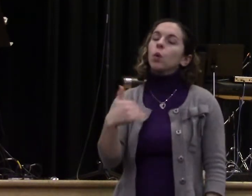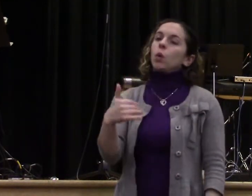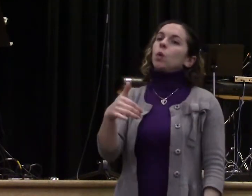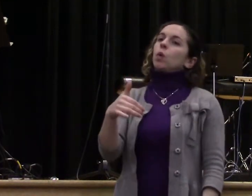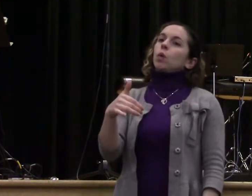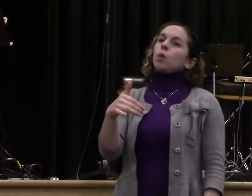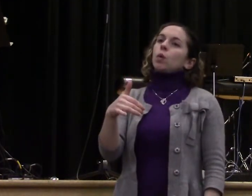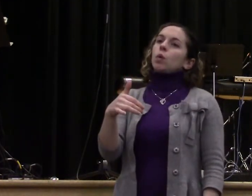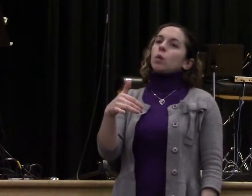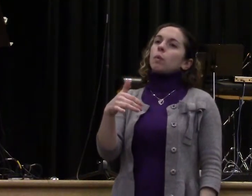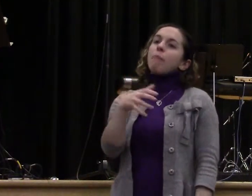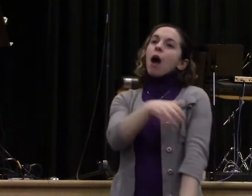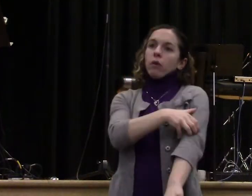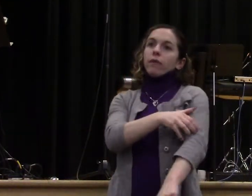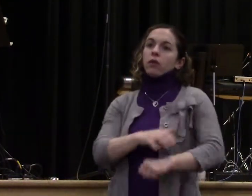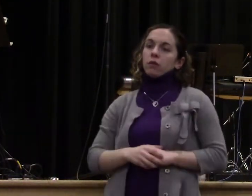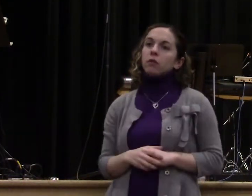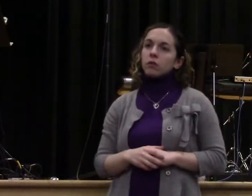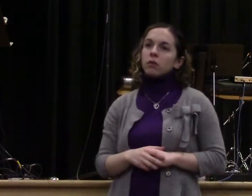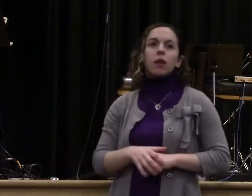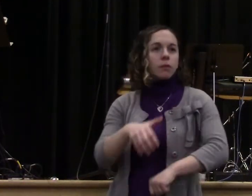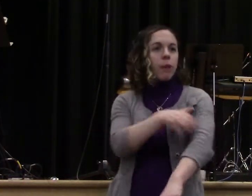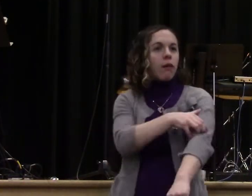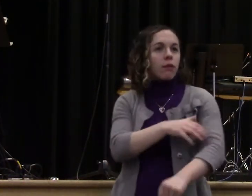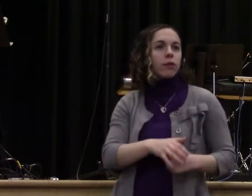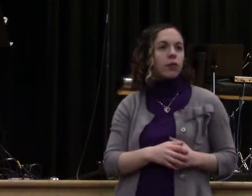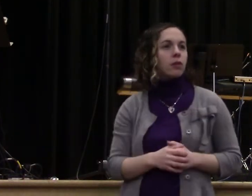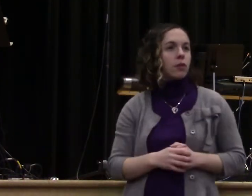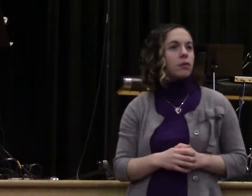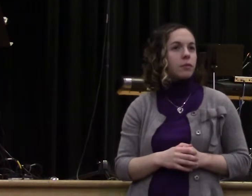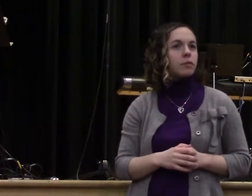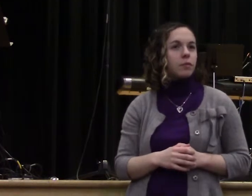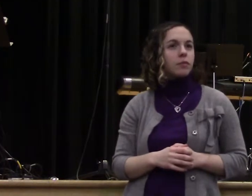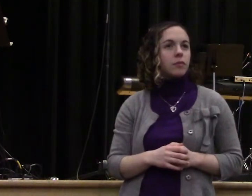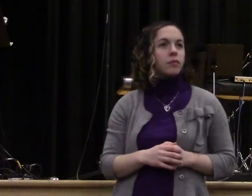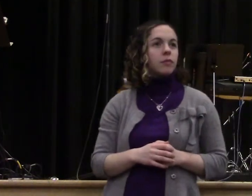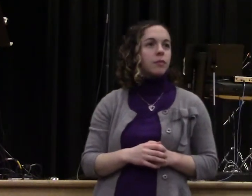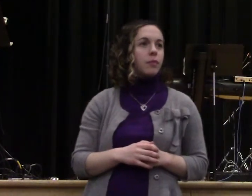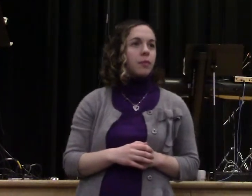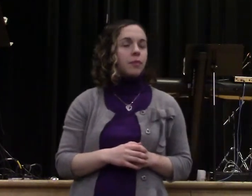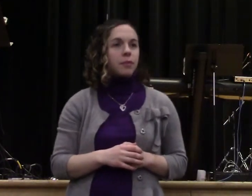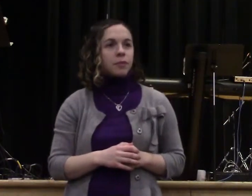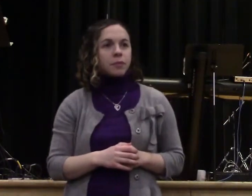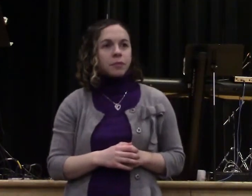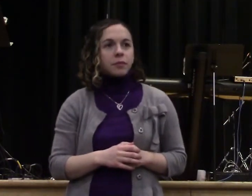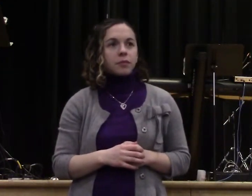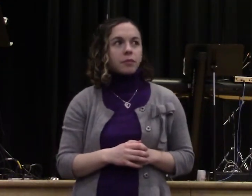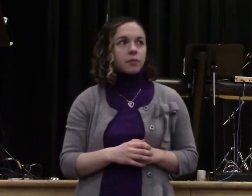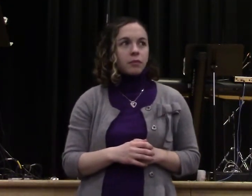sweat, is the sweat we are willing to give in our pursuit of serving one another.